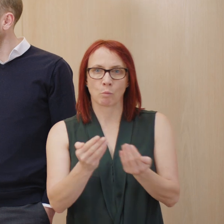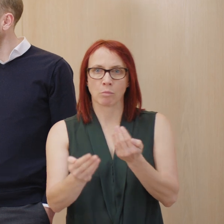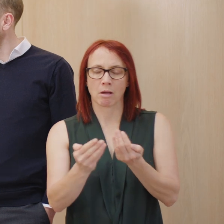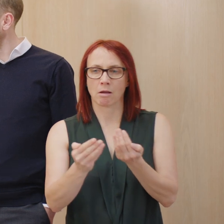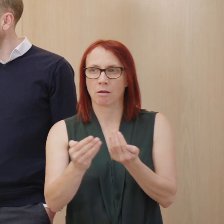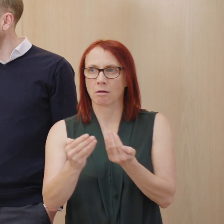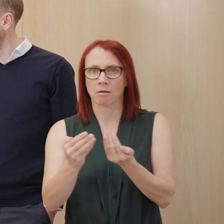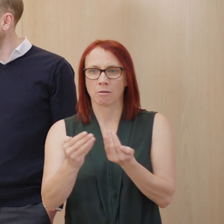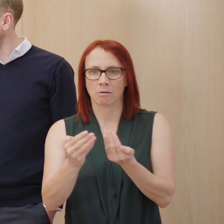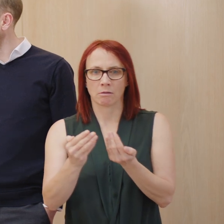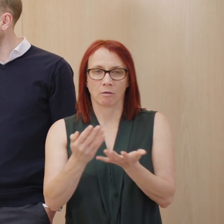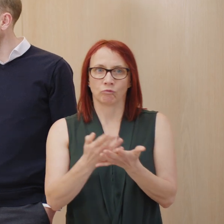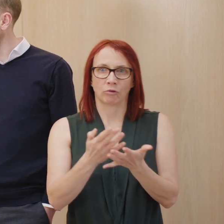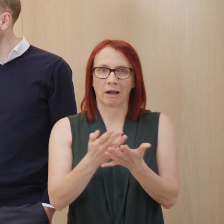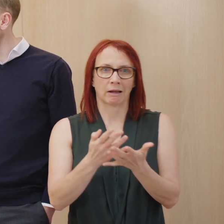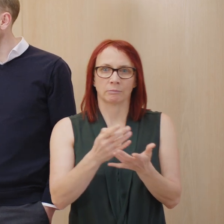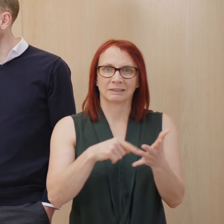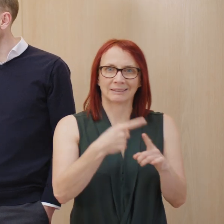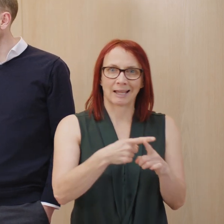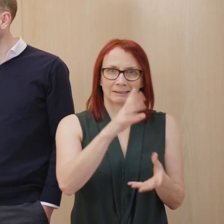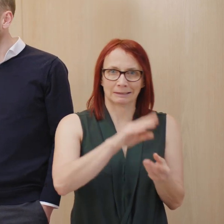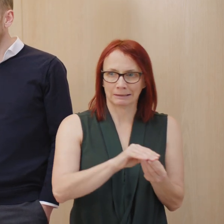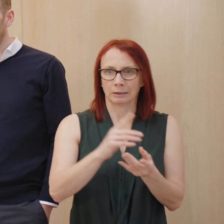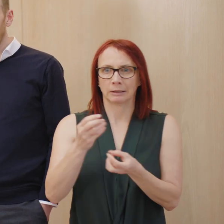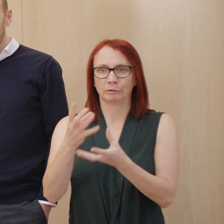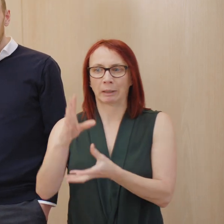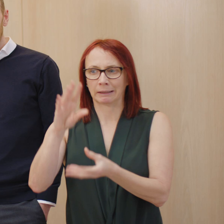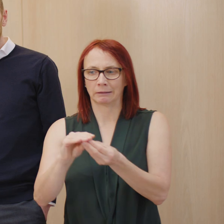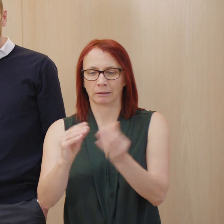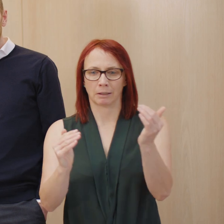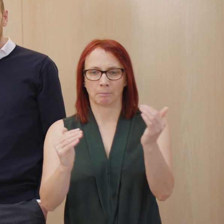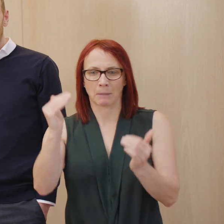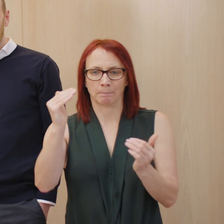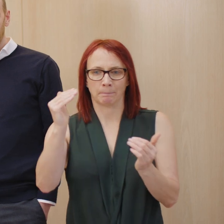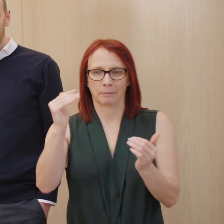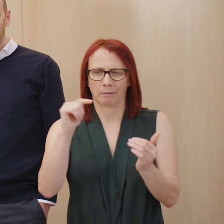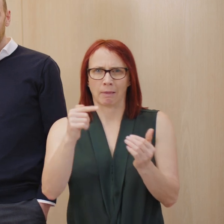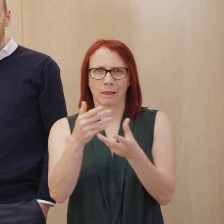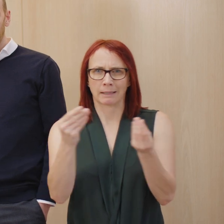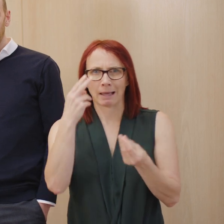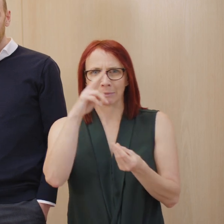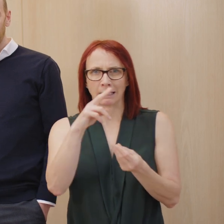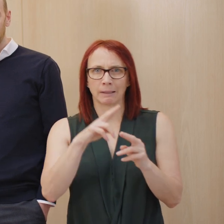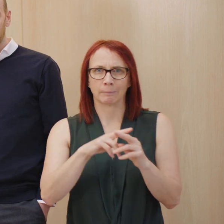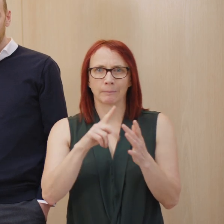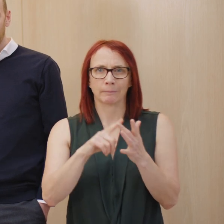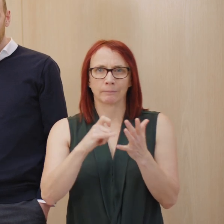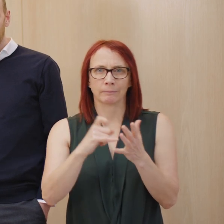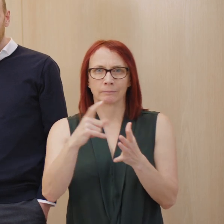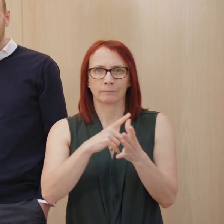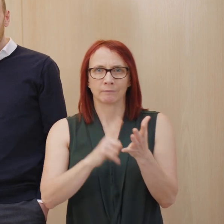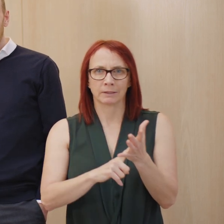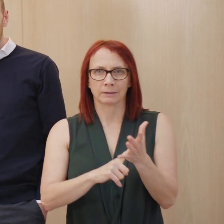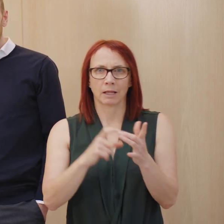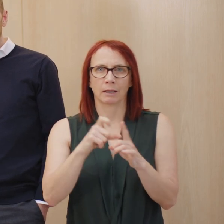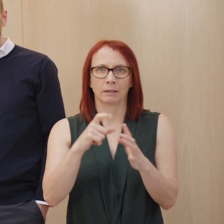spend, there's a gap which we call the fiscal deficit and that is worth about £12 billion in 2018